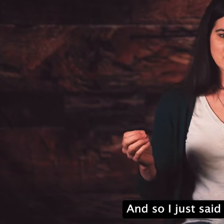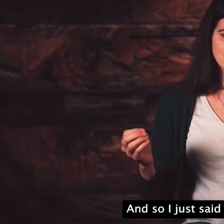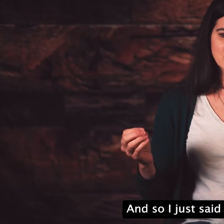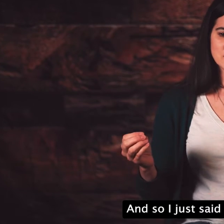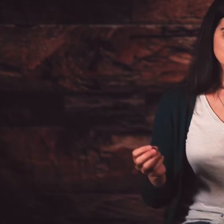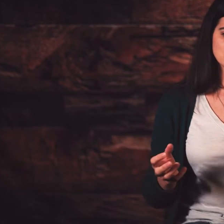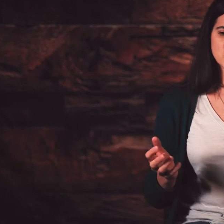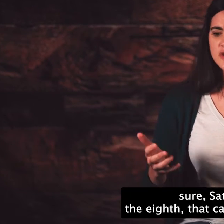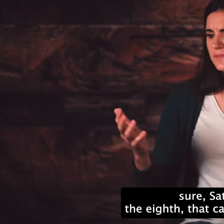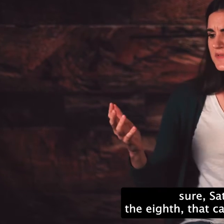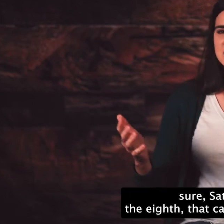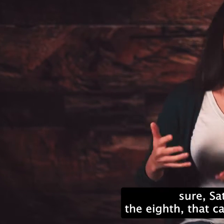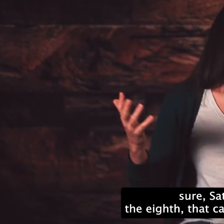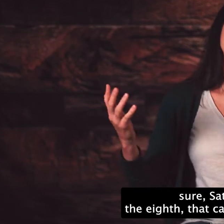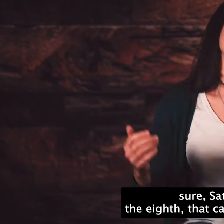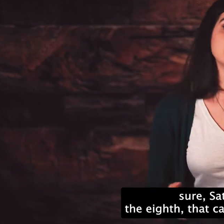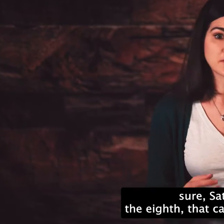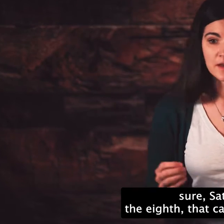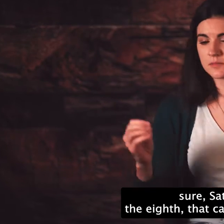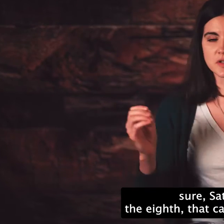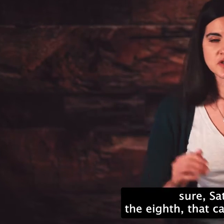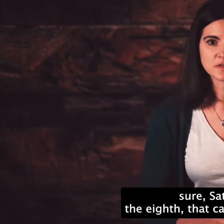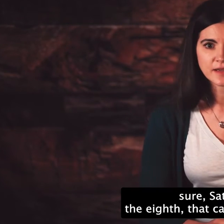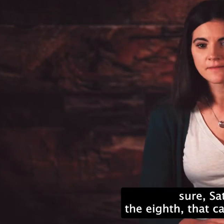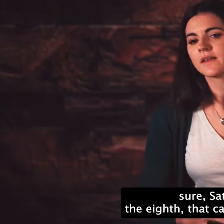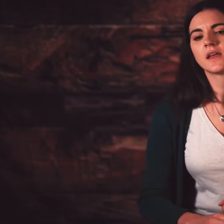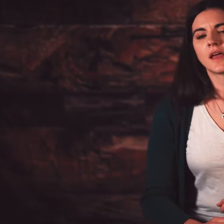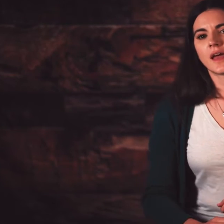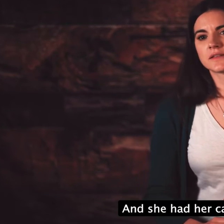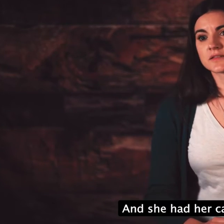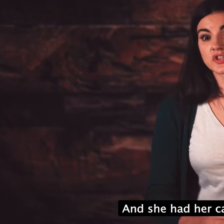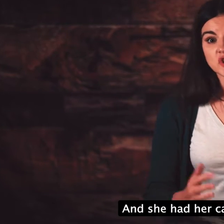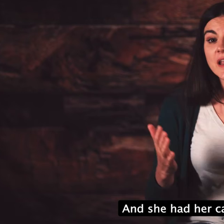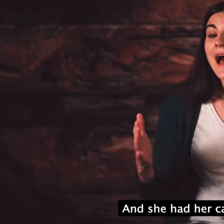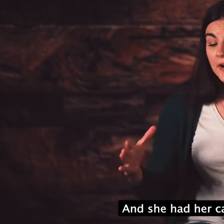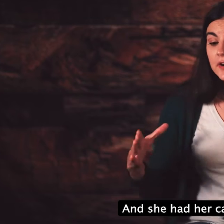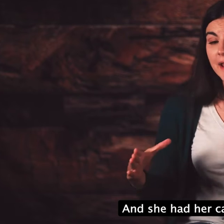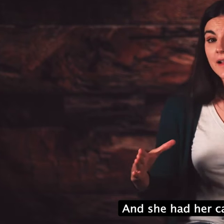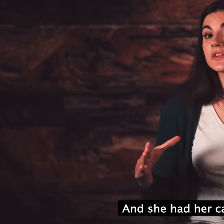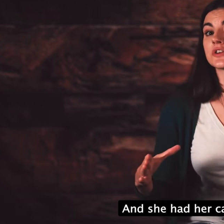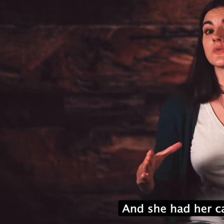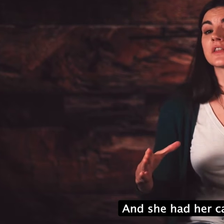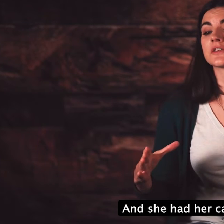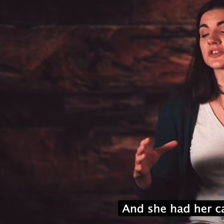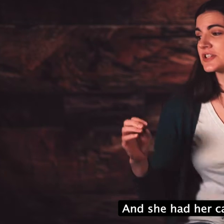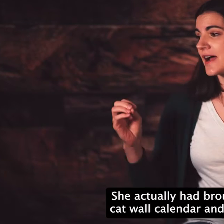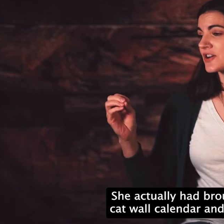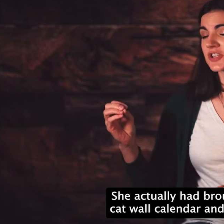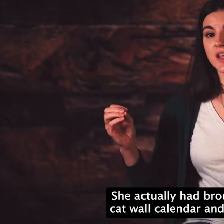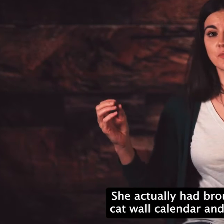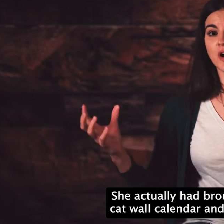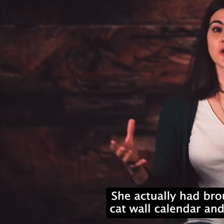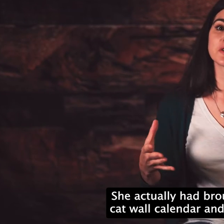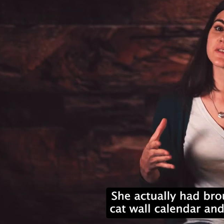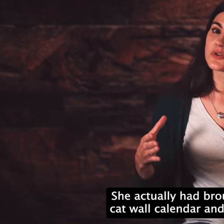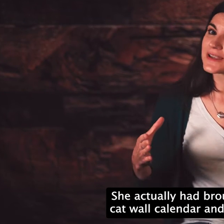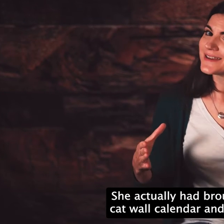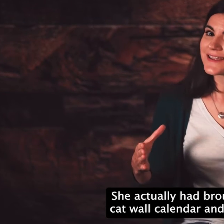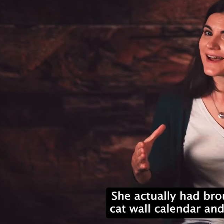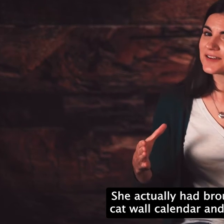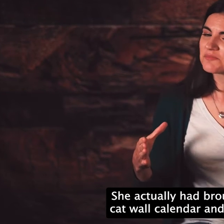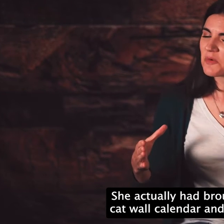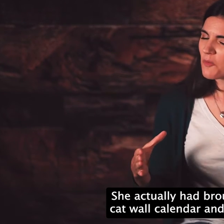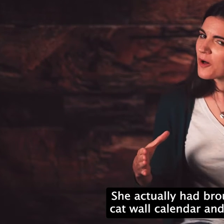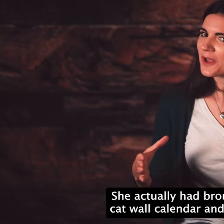said something like, sure, Saturday the eighth, that can be a chill day. And she had her calendar with her. She actually had brought her